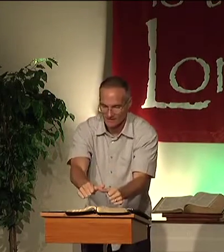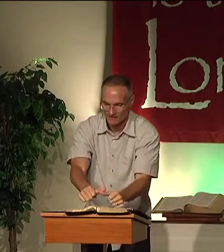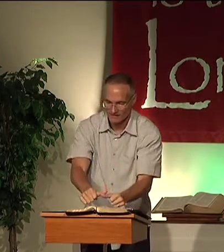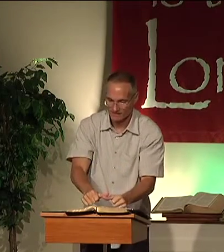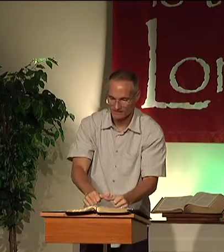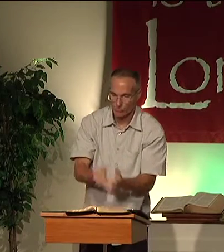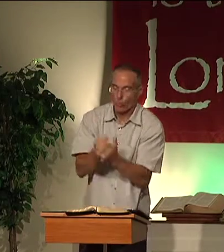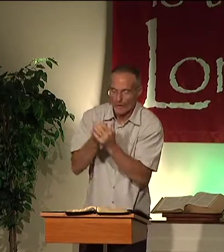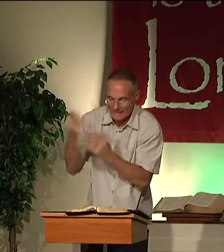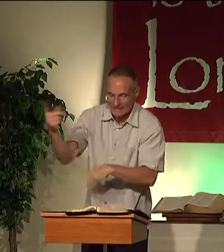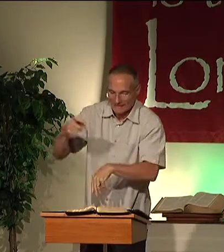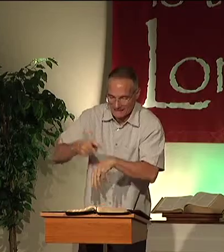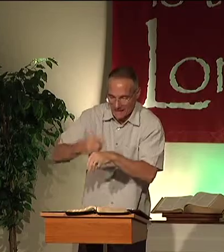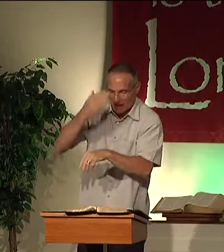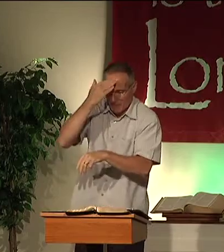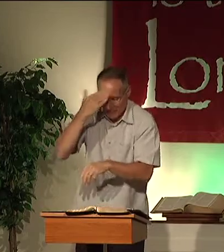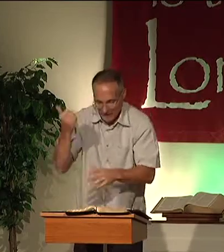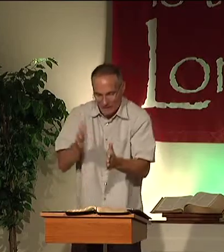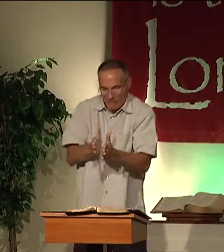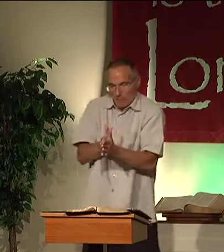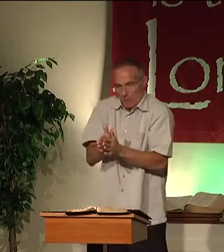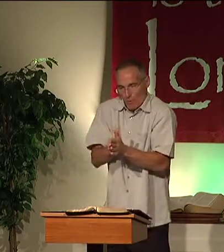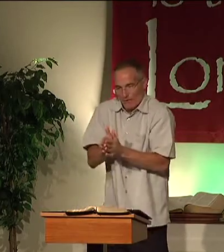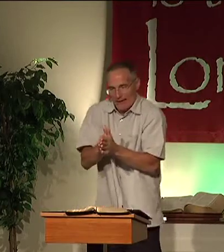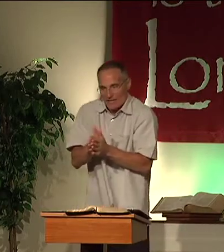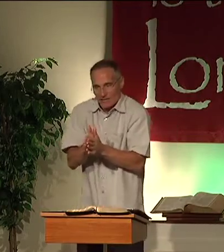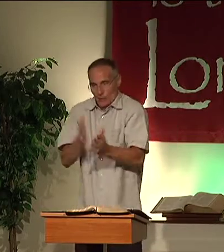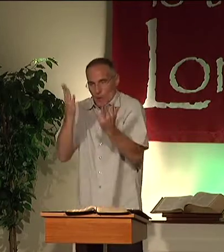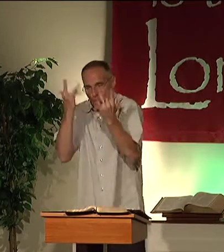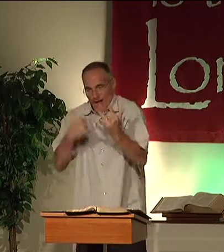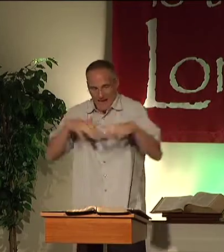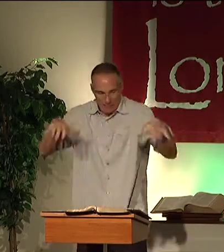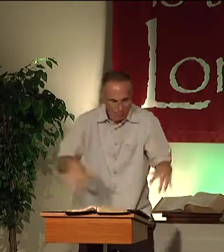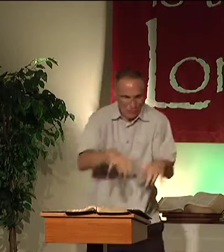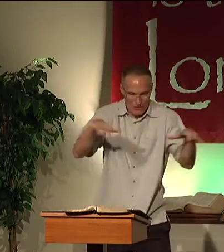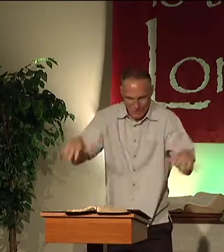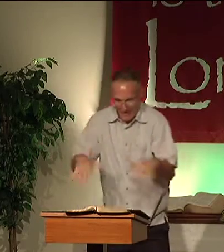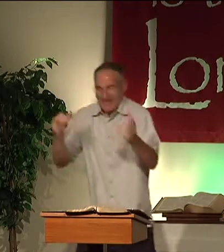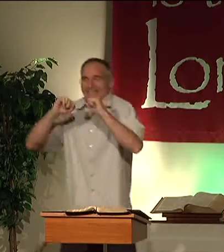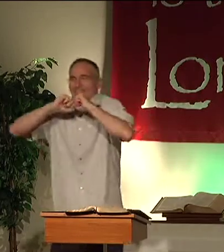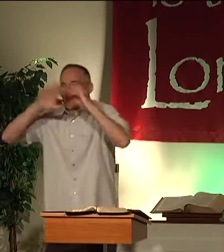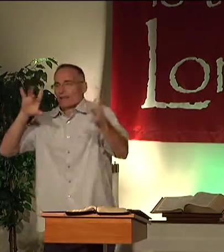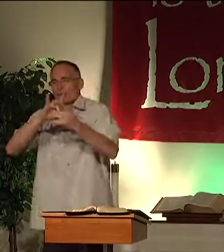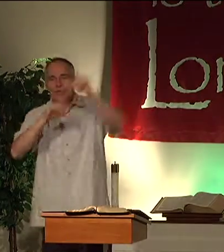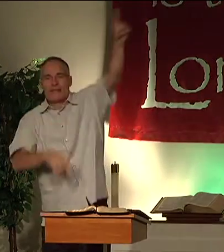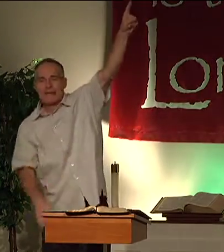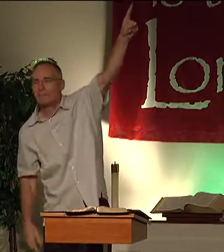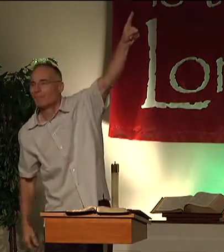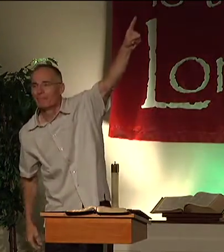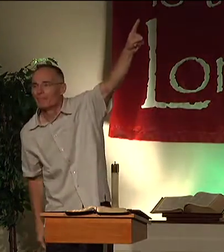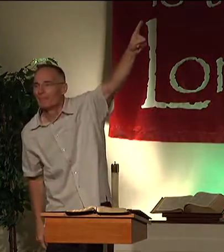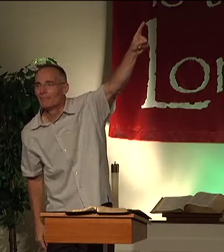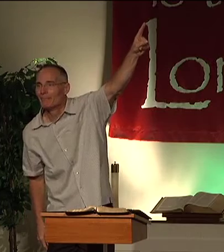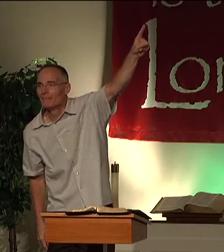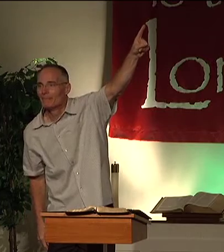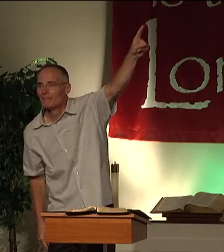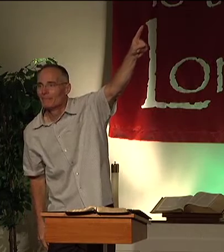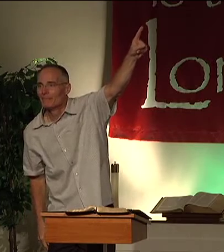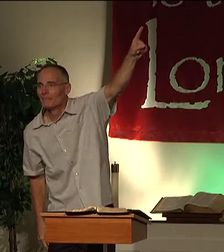last. It's a waste of time because you have to look at your motivation as to why you're doing it.